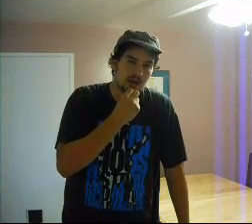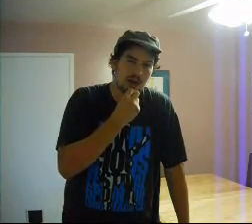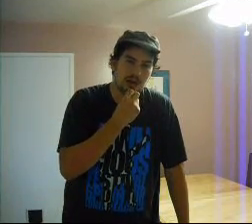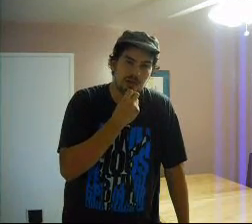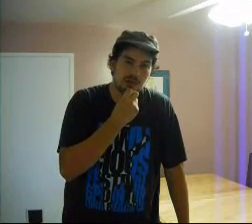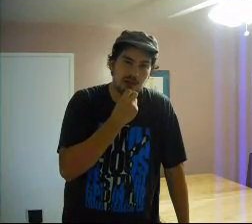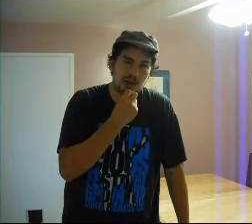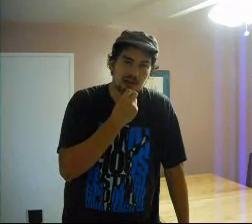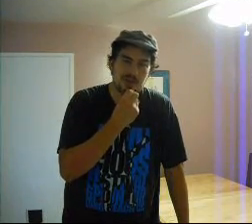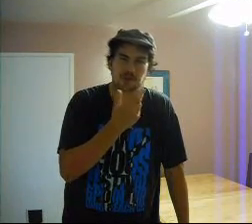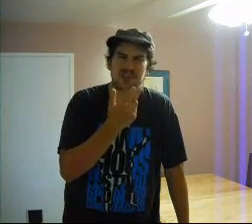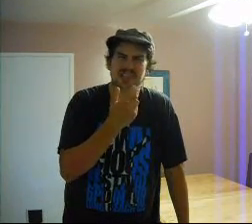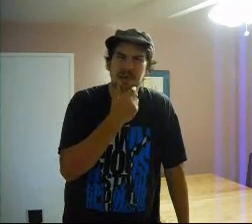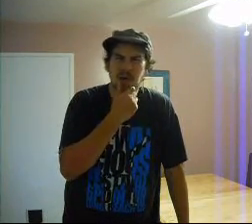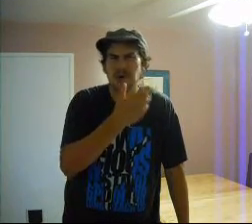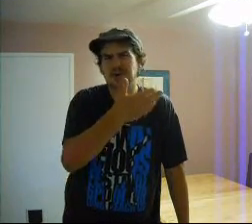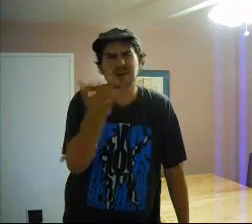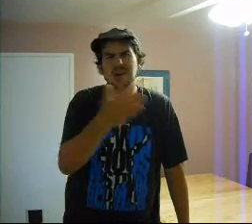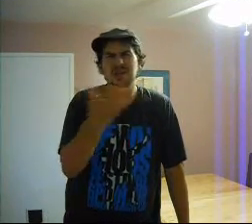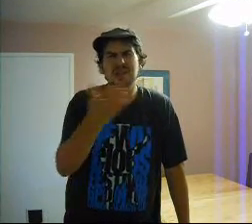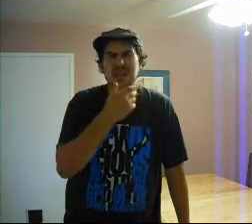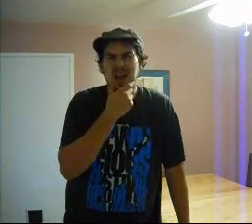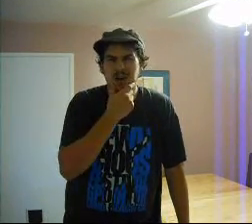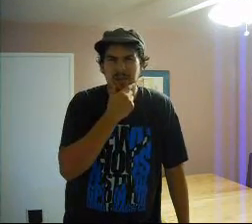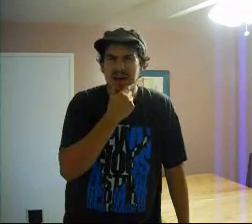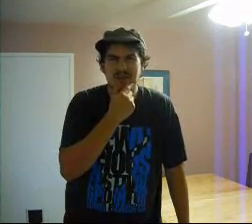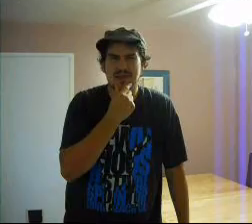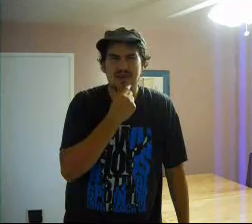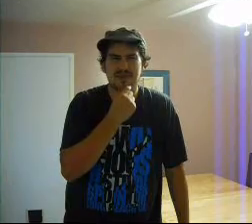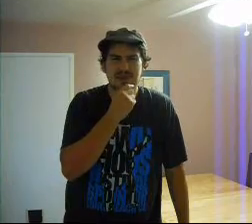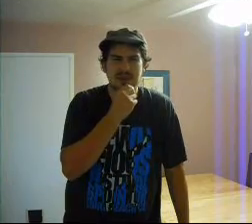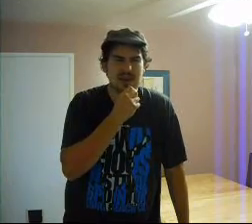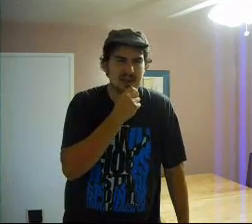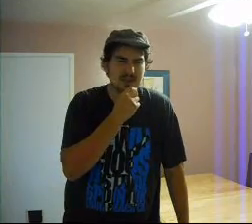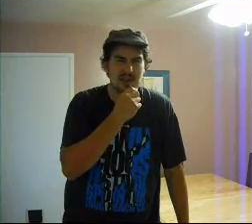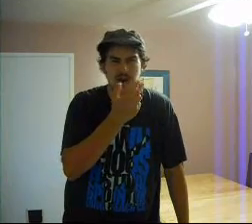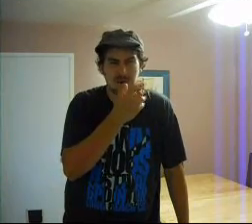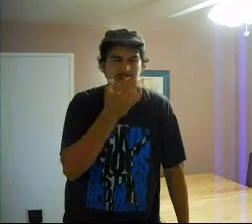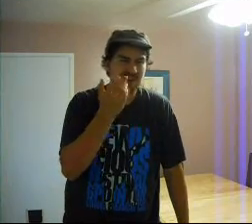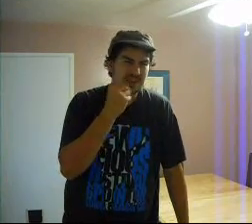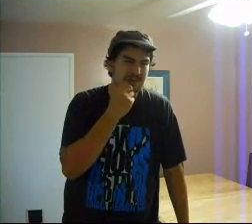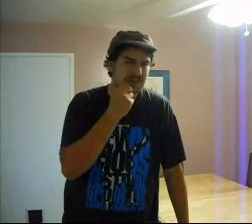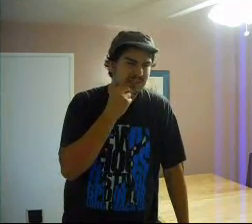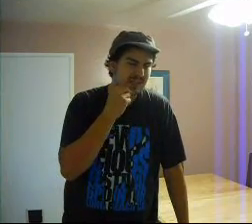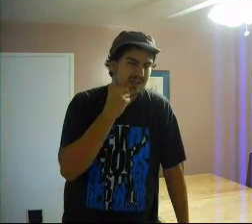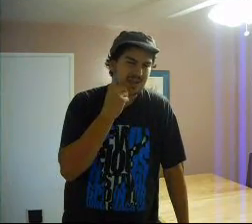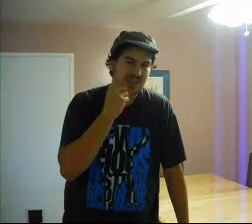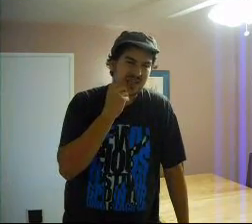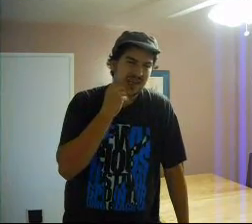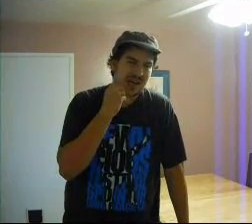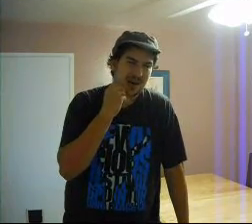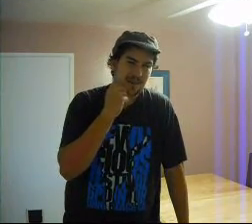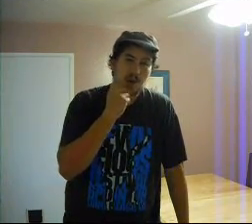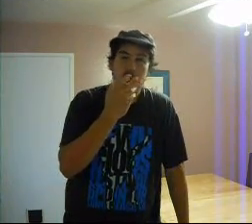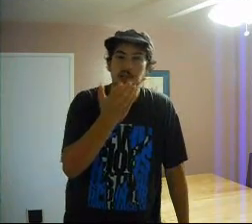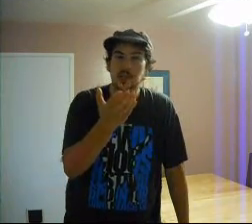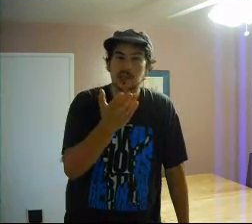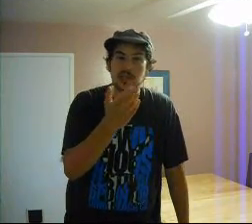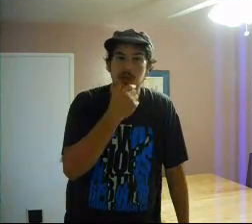There's a lot of stuff. Rik Shimei. All the like Aramaic stuff. I mean. Avol Tzimut. Av Yashir. I